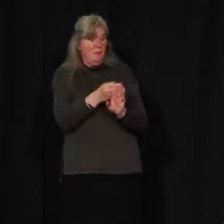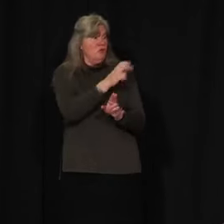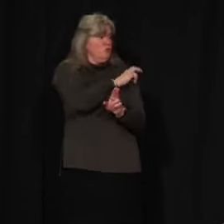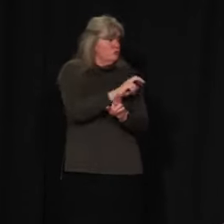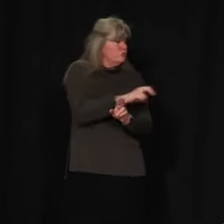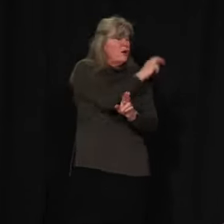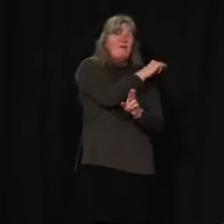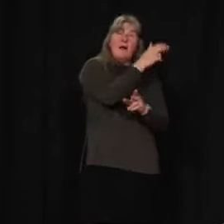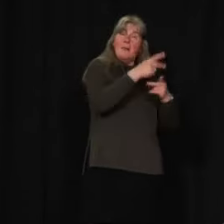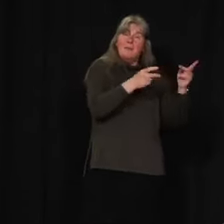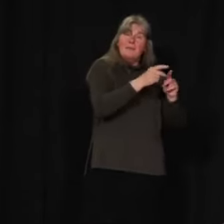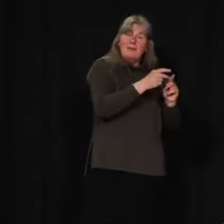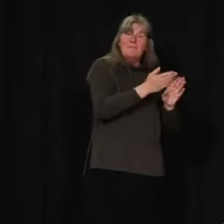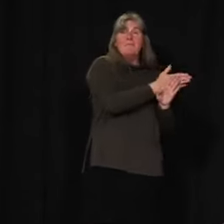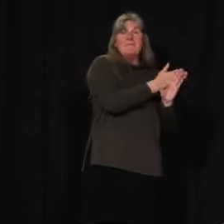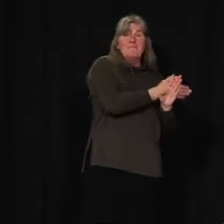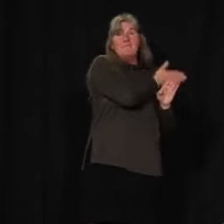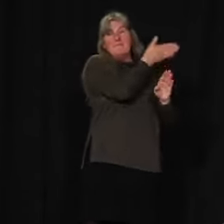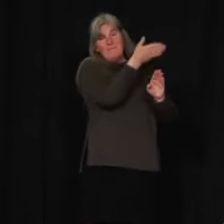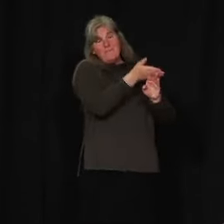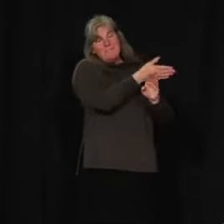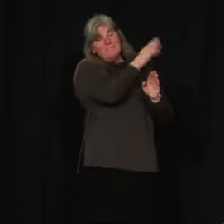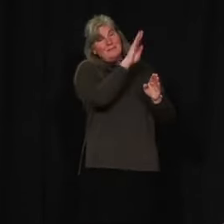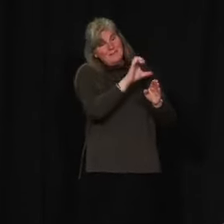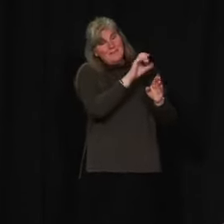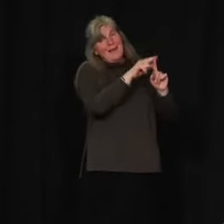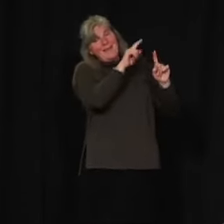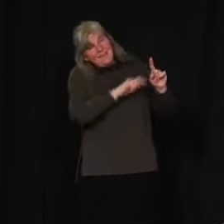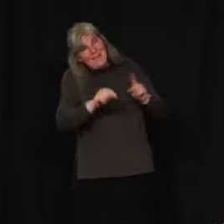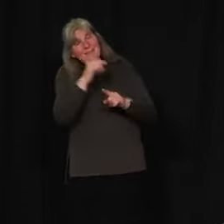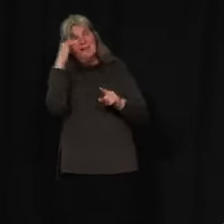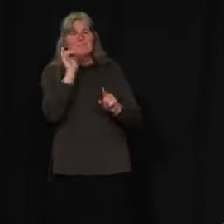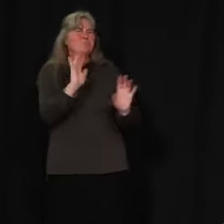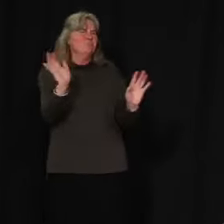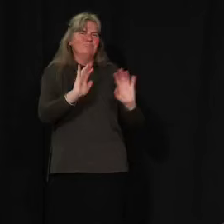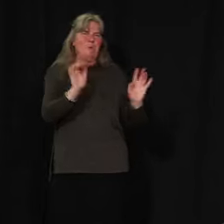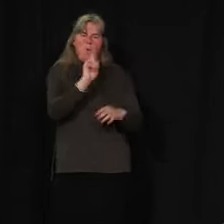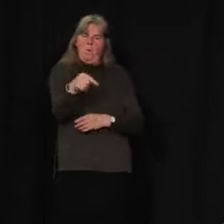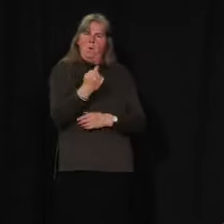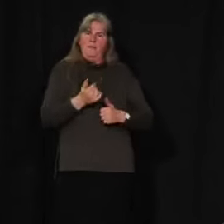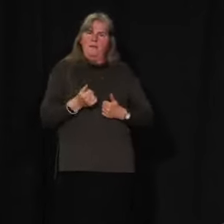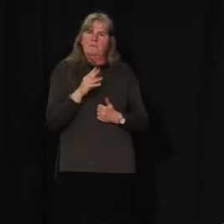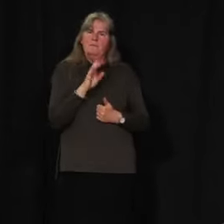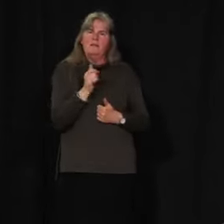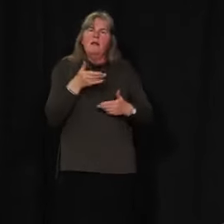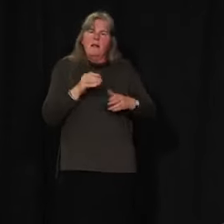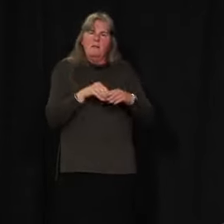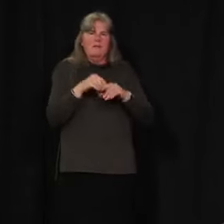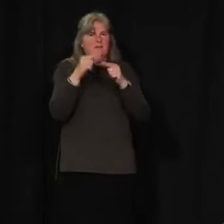border of all the important measures we have in place, including the safe six measures to observe.